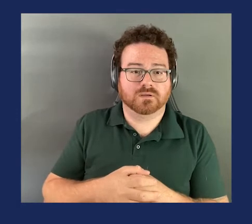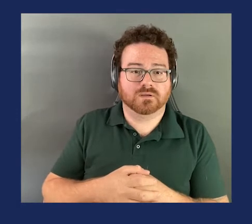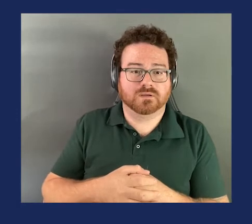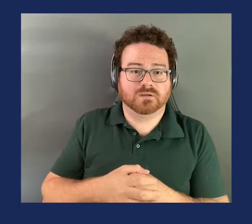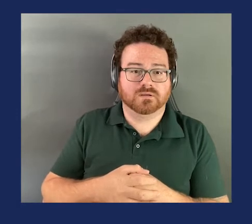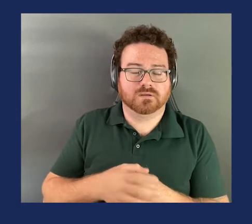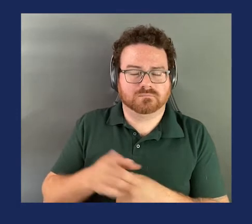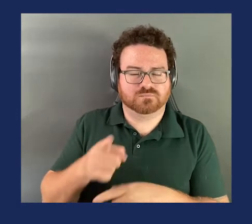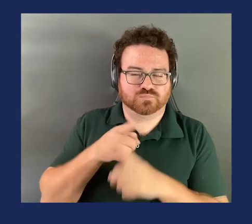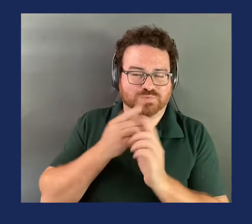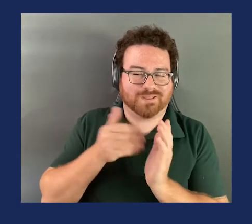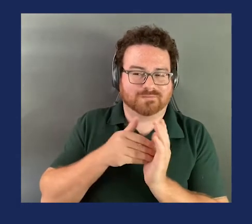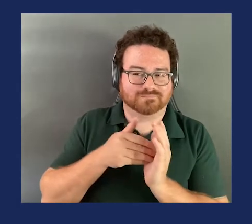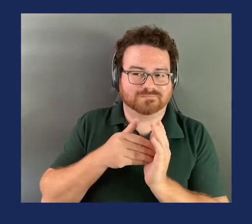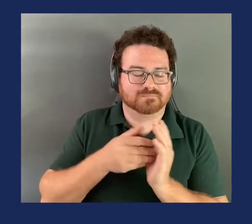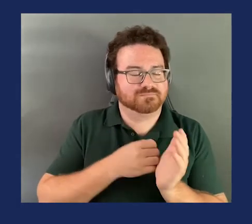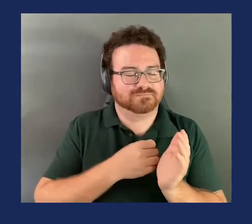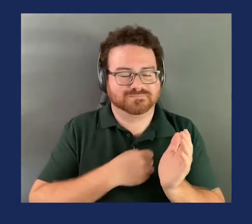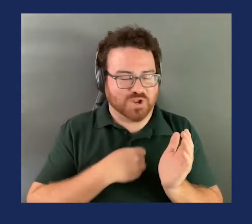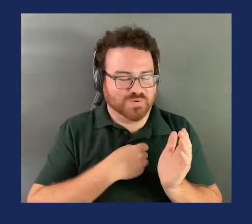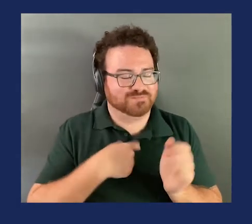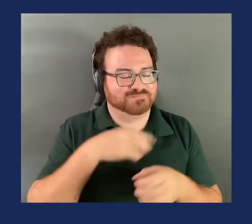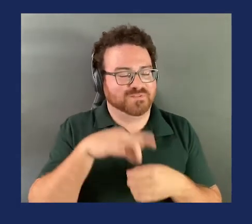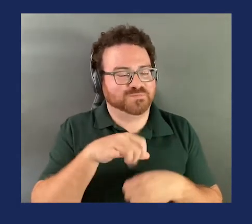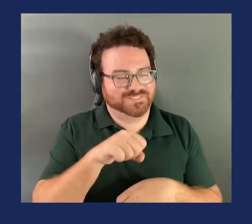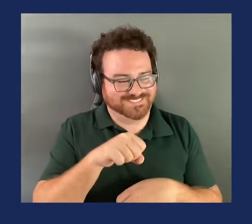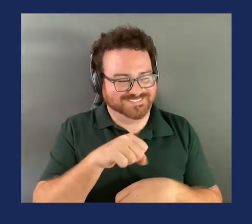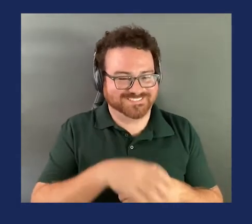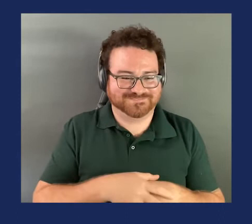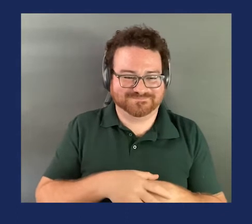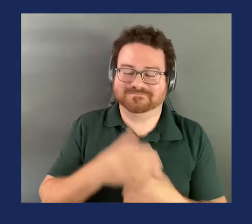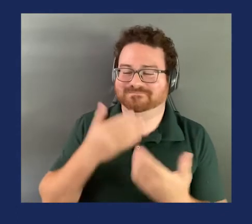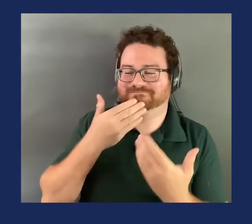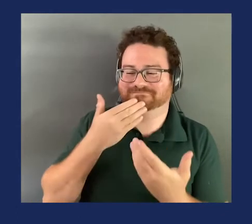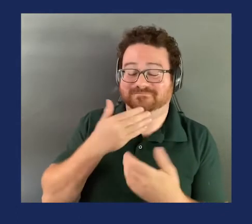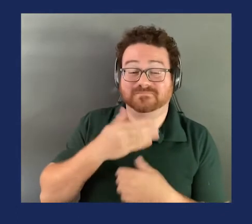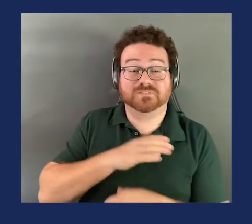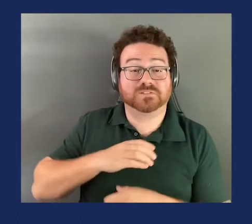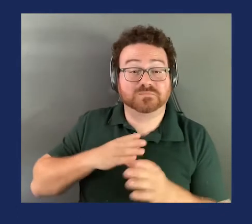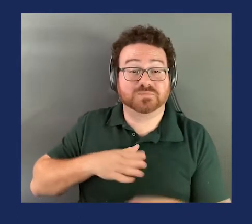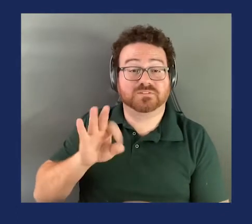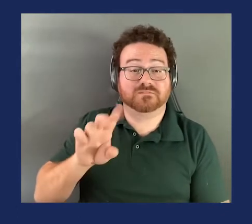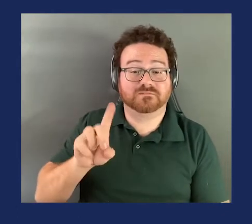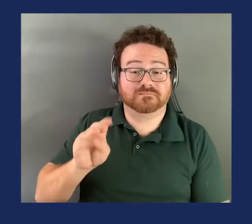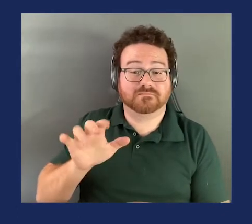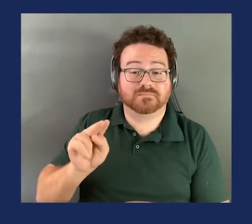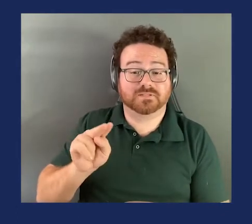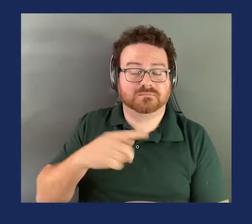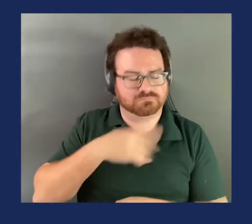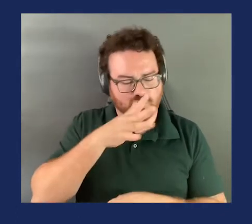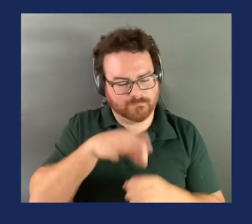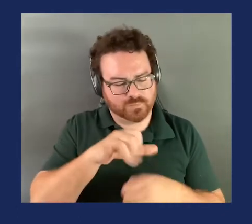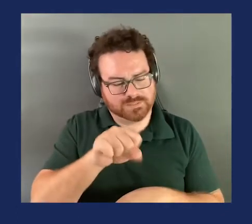You may be muted. Sorry, I vote yes. Thank you. Commissioner Feldman. I vote yes. Commissioner